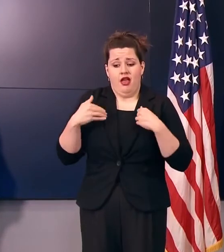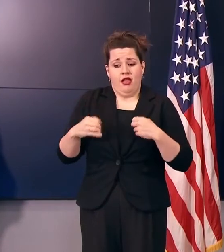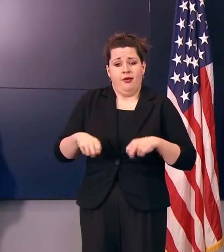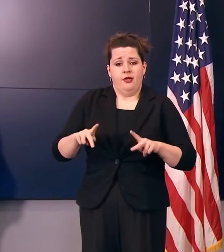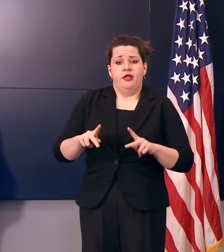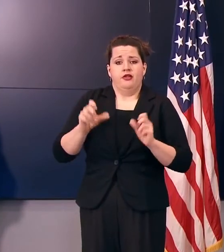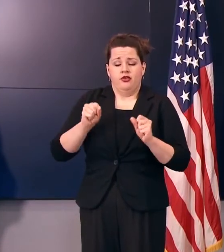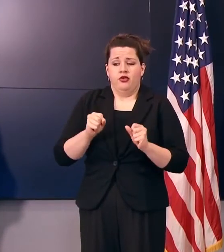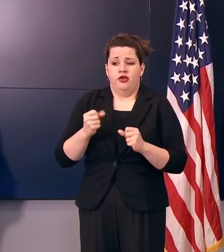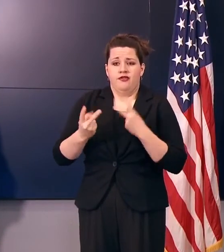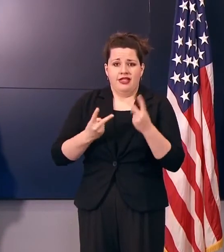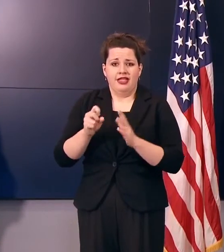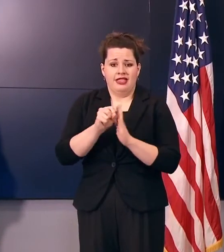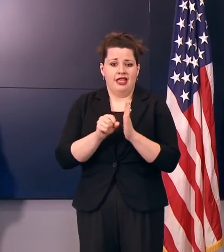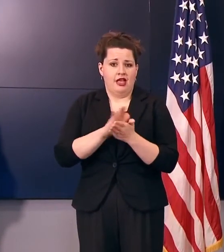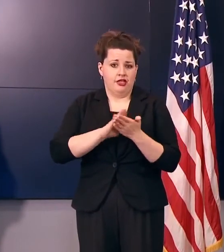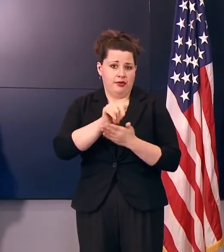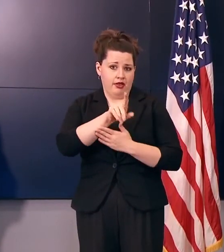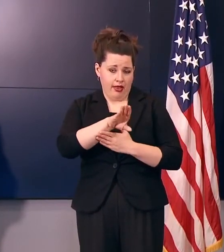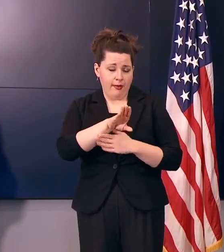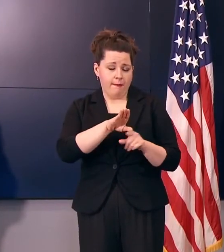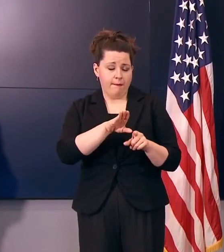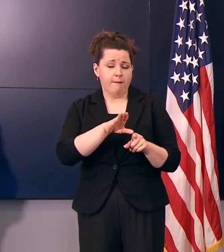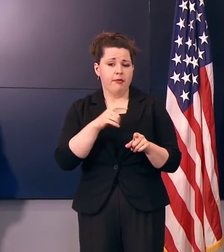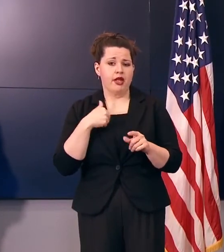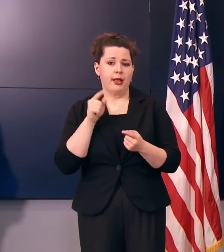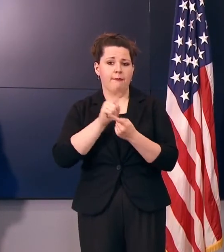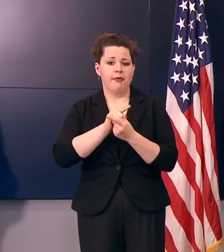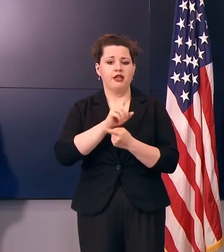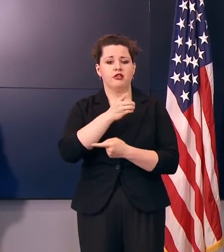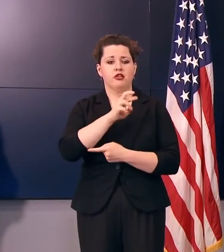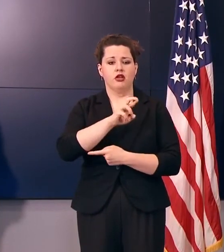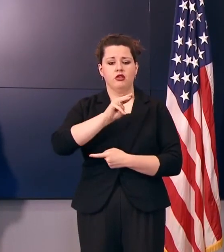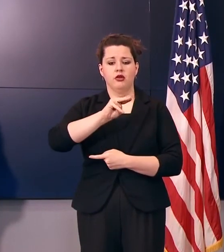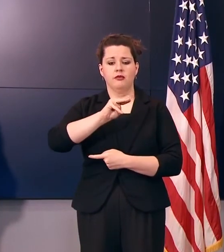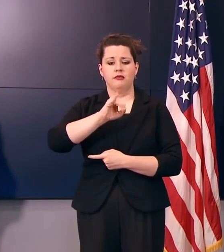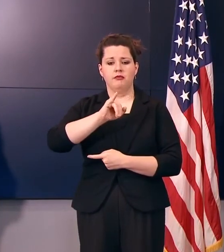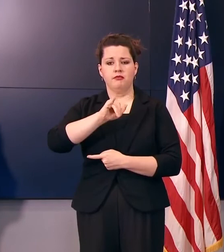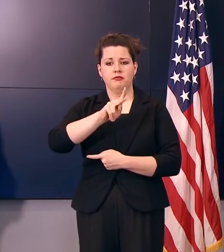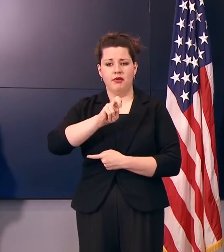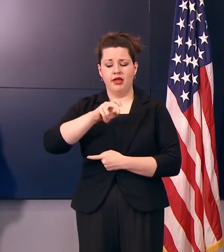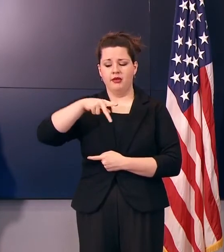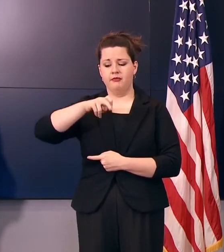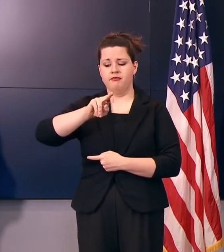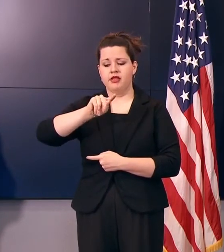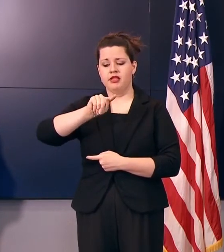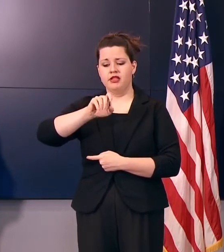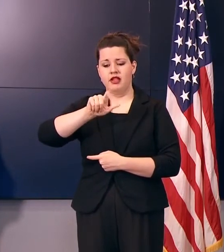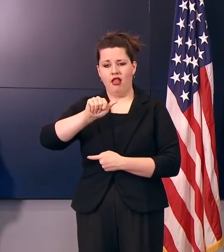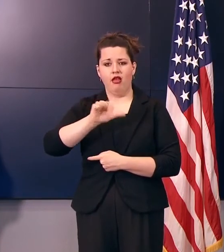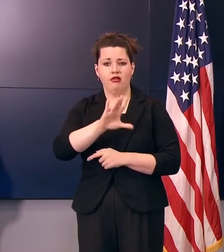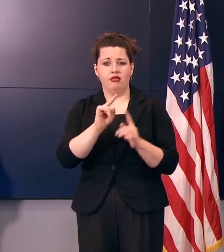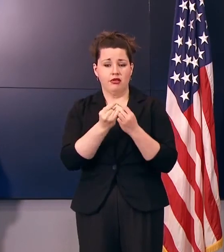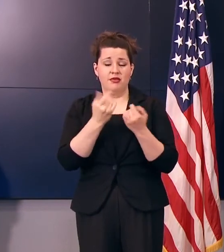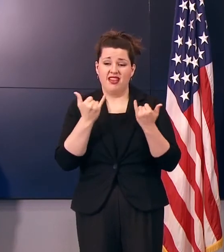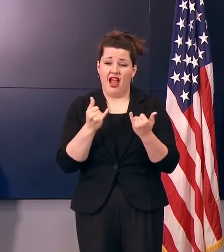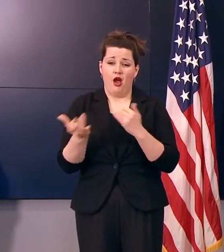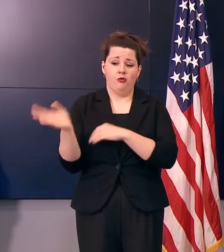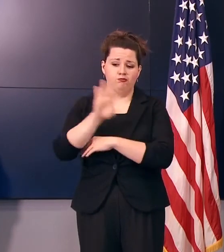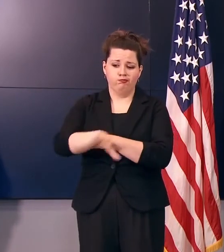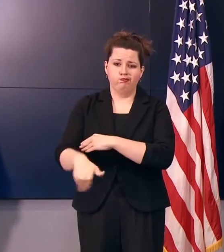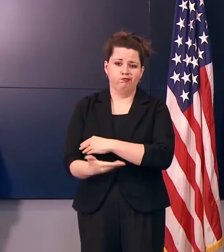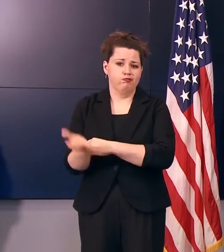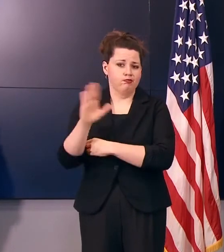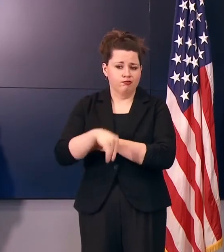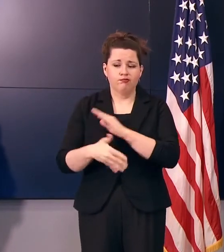visit the state hygienic lab and meet with Dr. Mike Pintella and his team. They are now running a 24-7, or